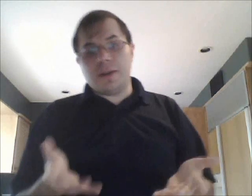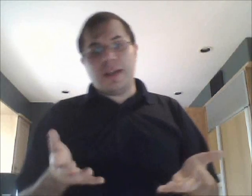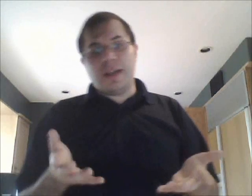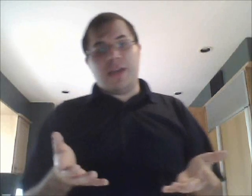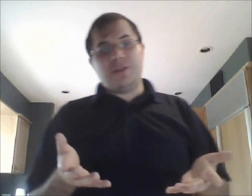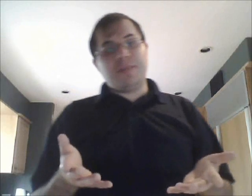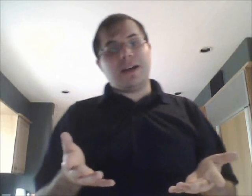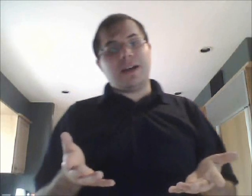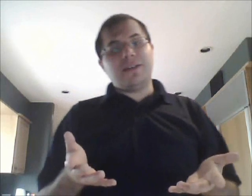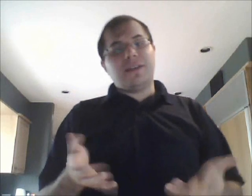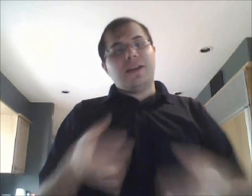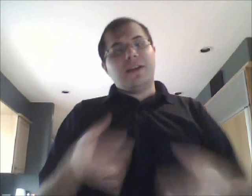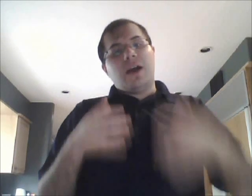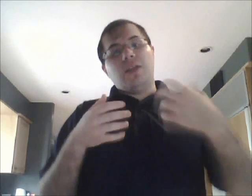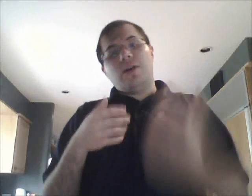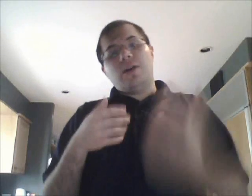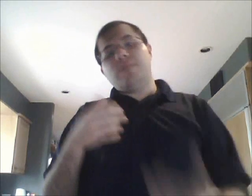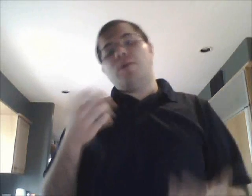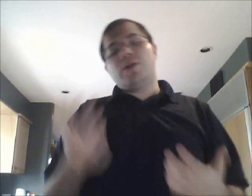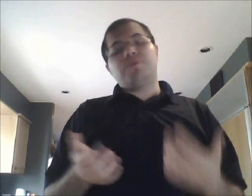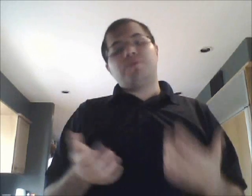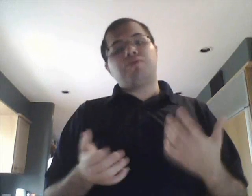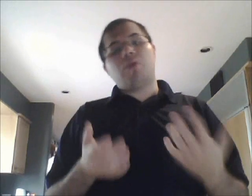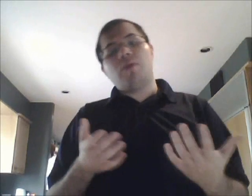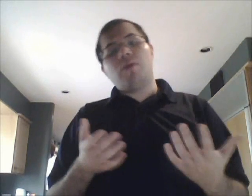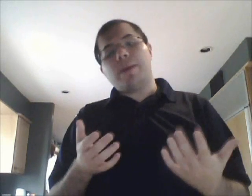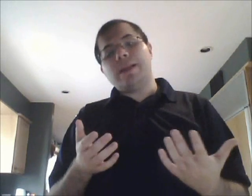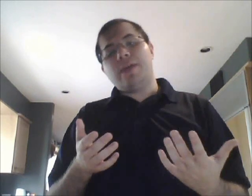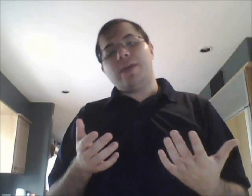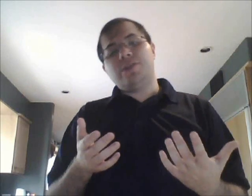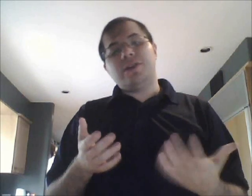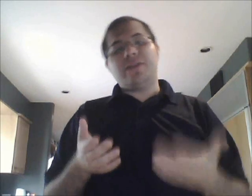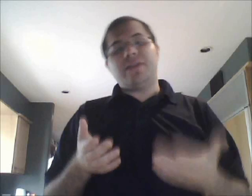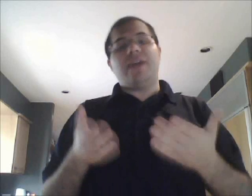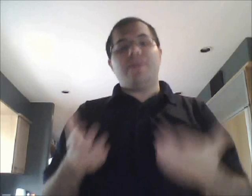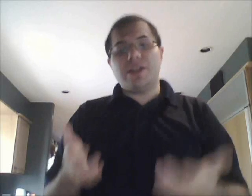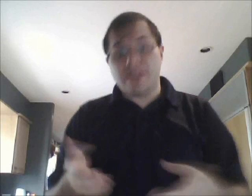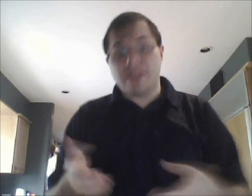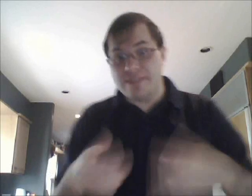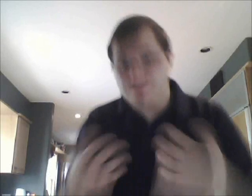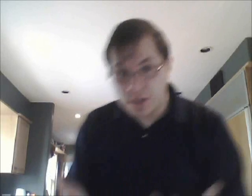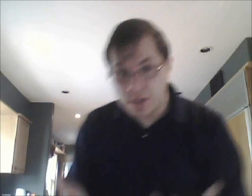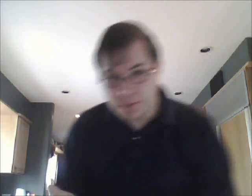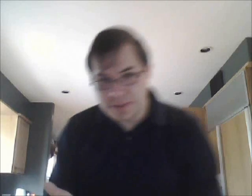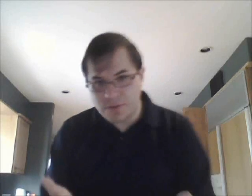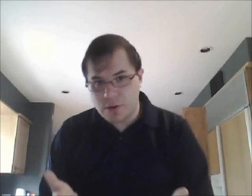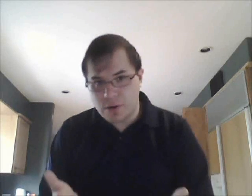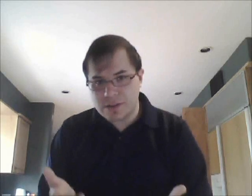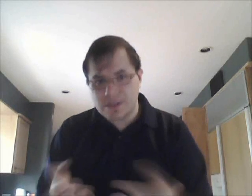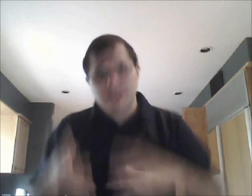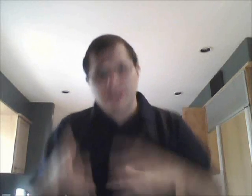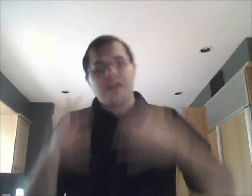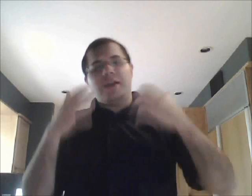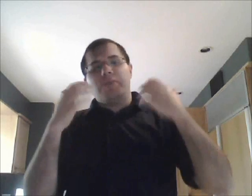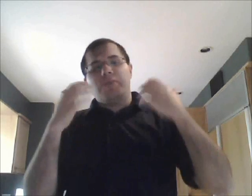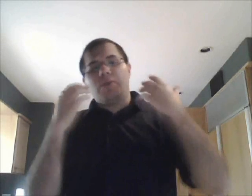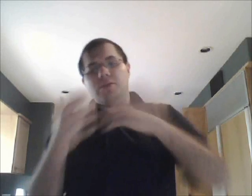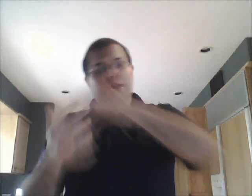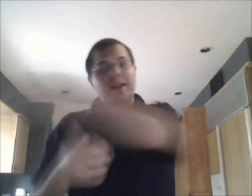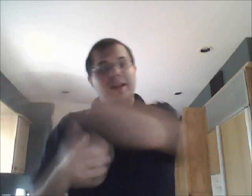language because a lot of the modern programming languages as I mentioned like C++ of course were all directly